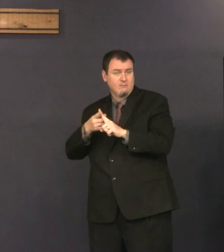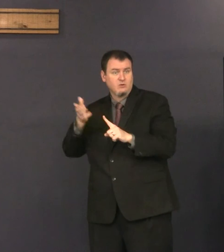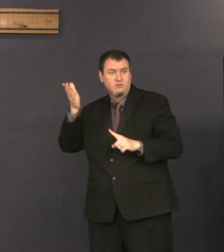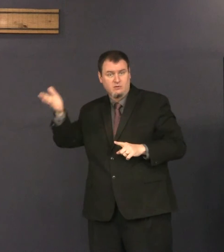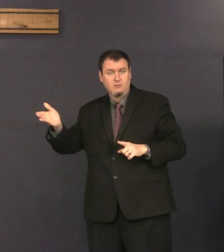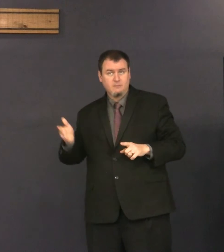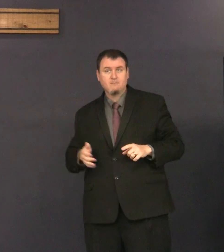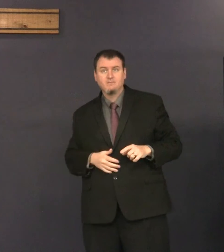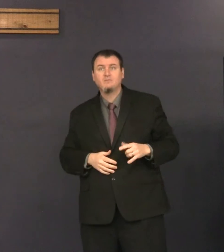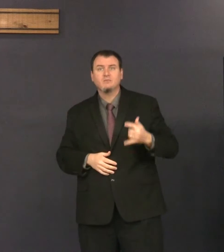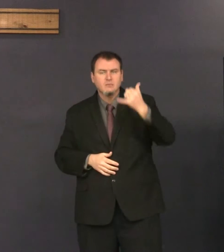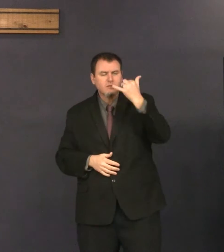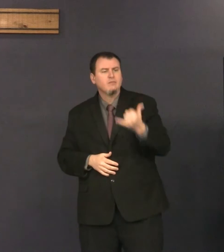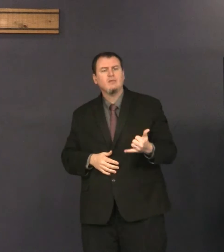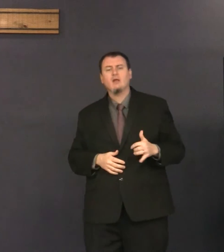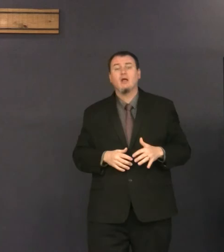there with his friends.